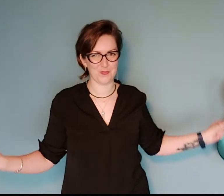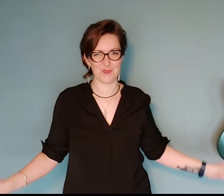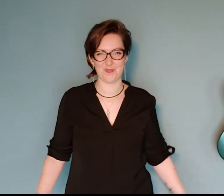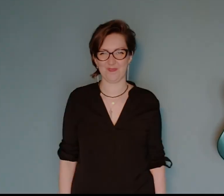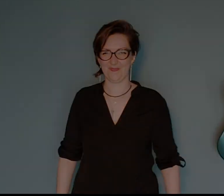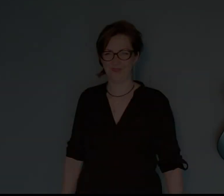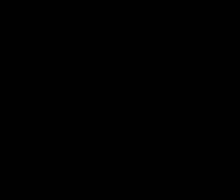Life